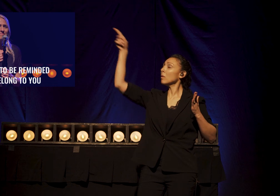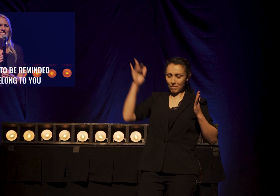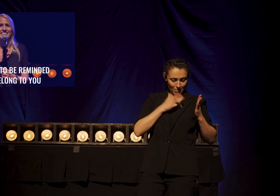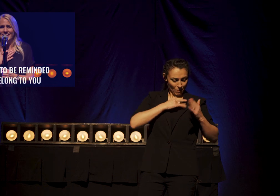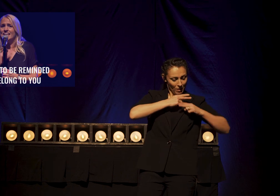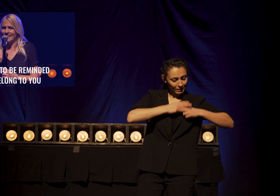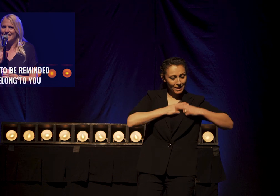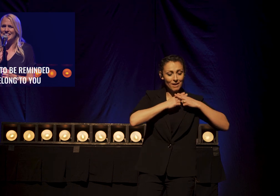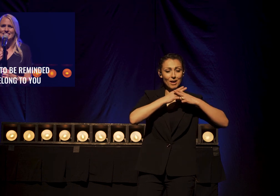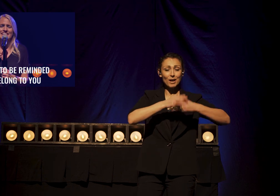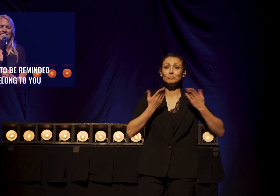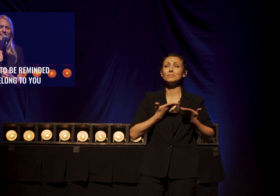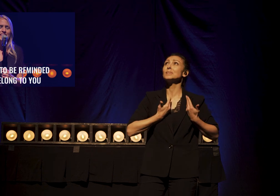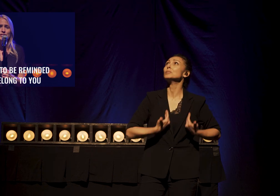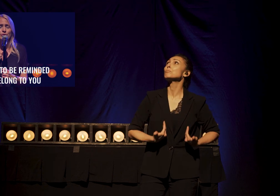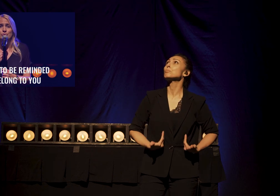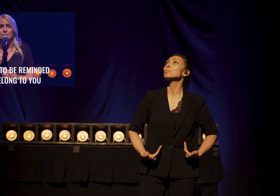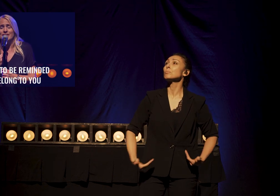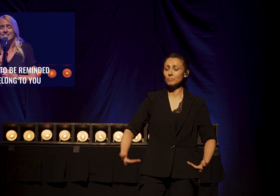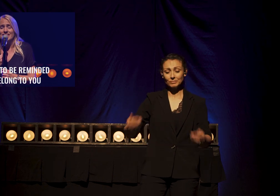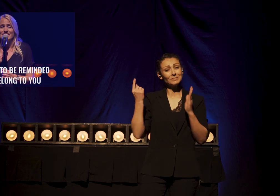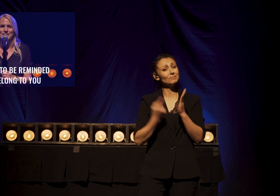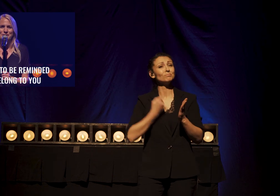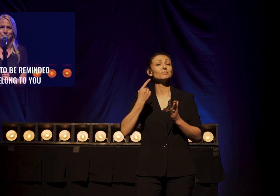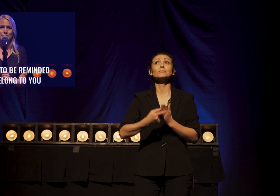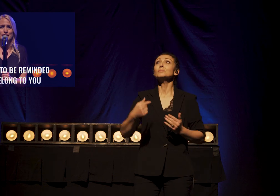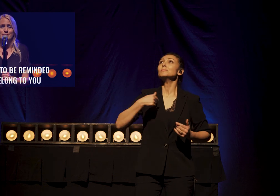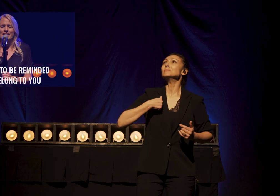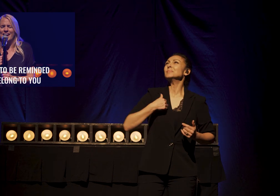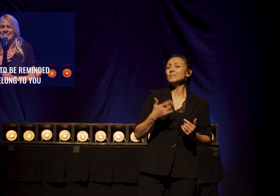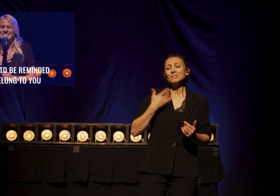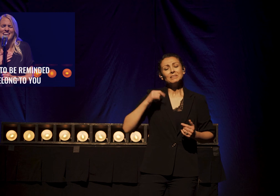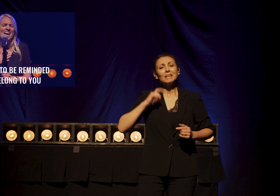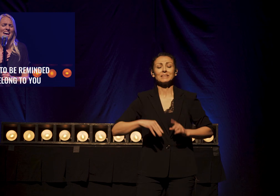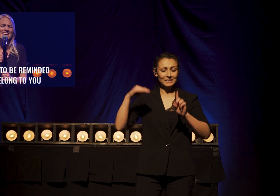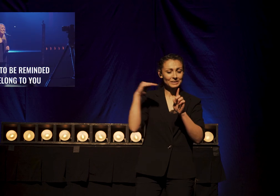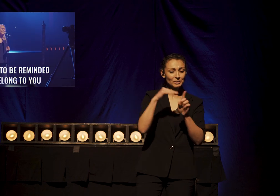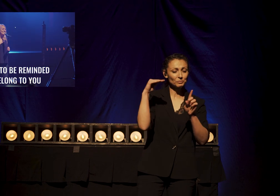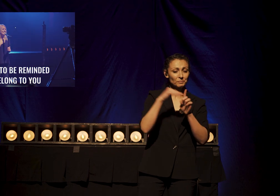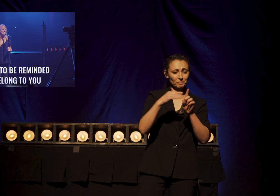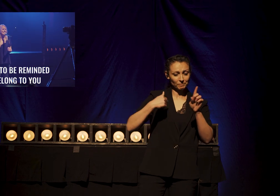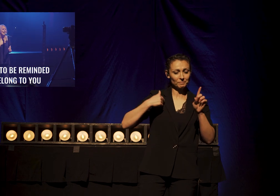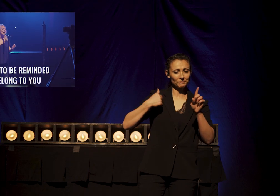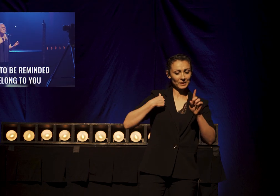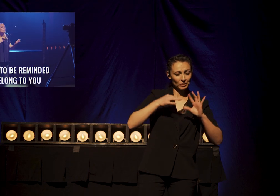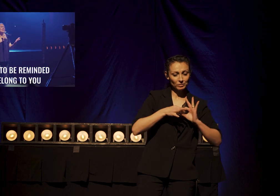I I need to be reminded. That I belong